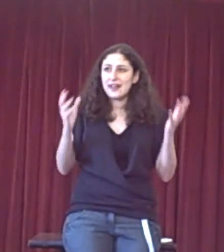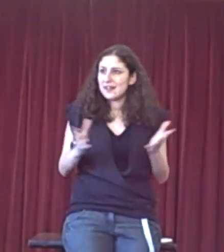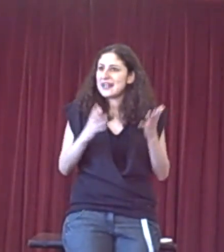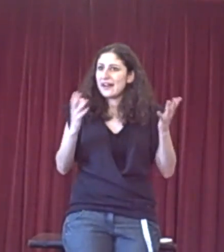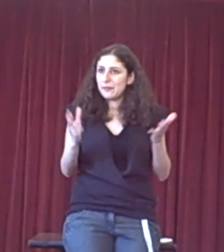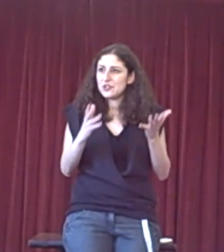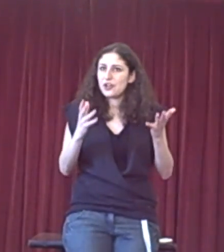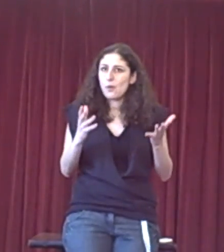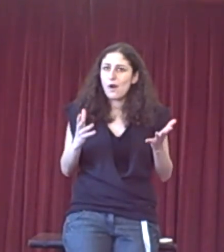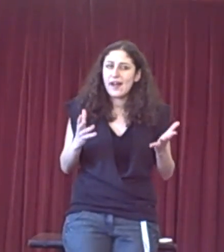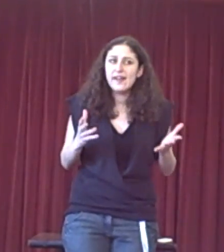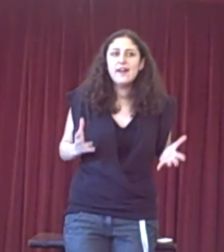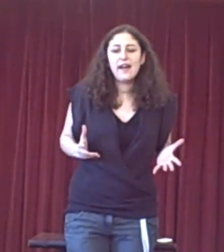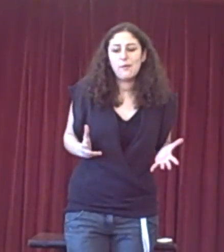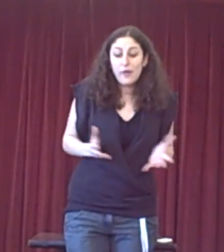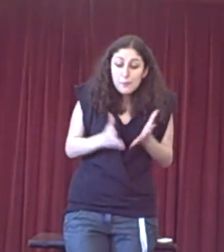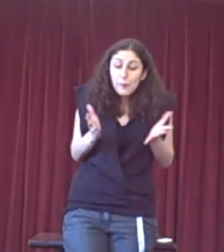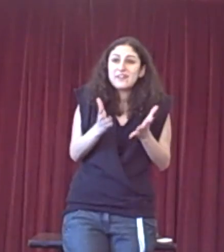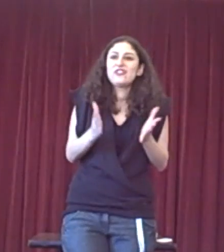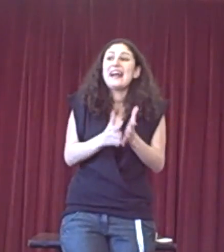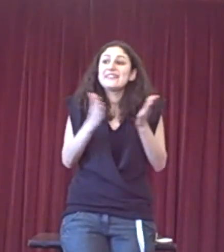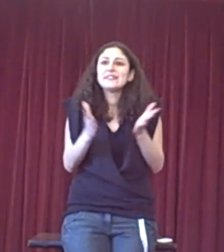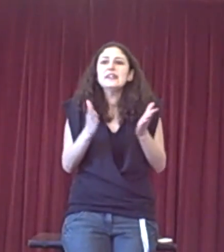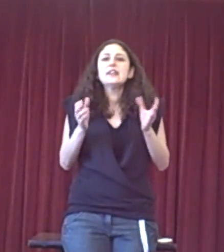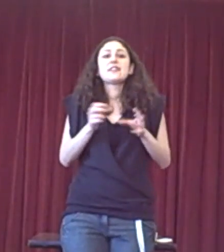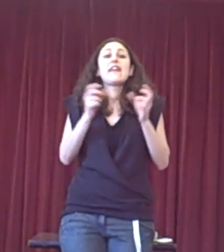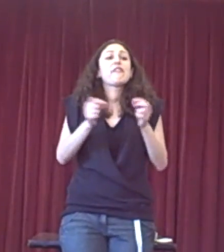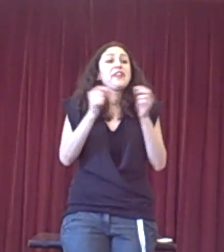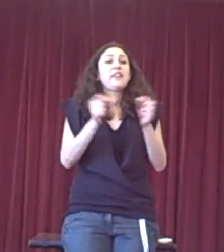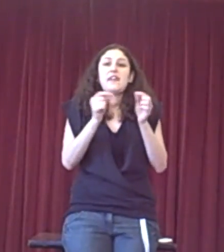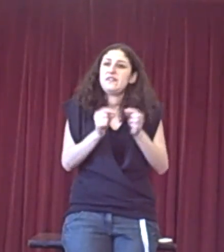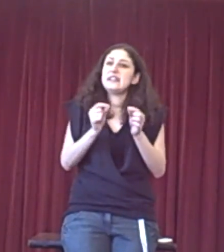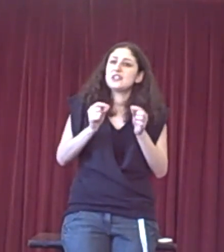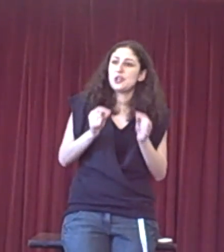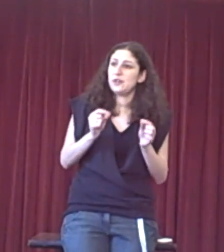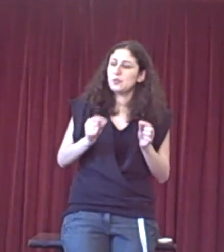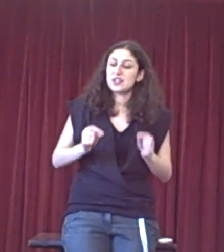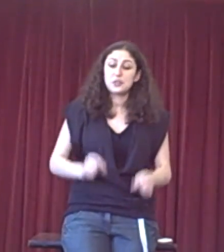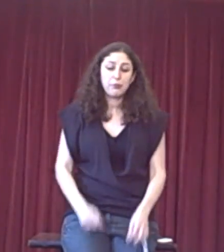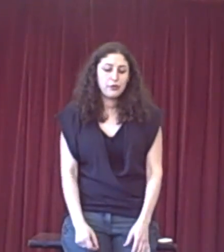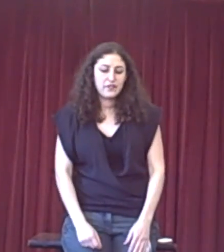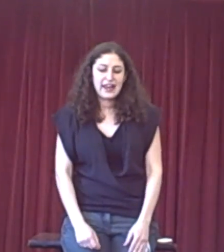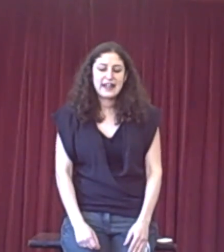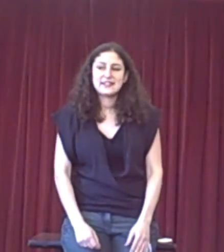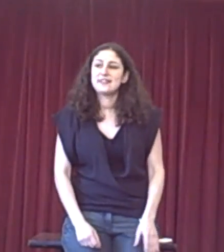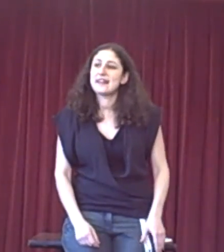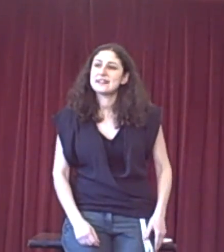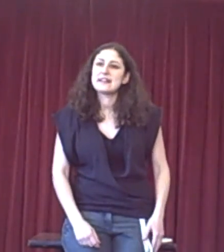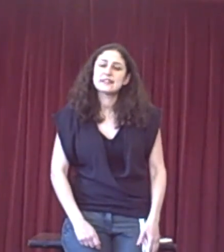attack them and show why the proposition hadn't done everything that they needed to in order to prove a case in that sense.